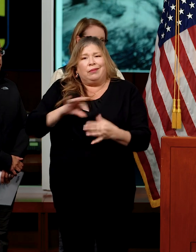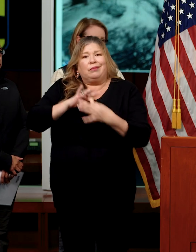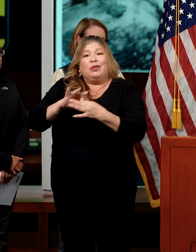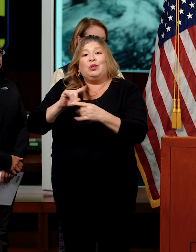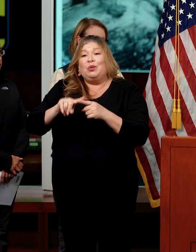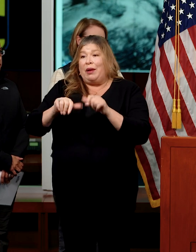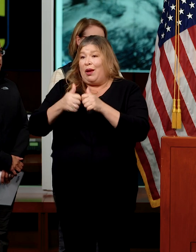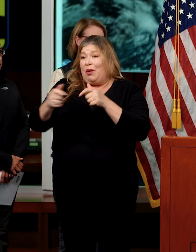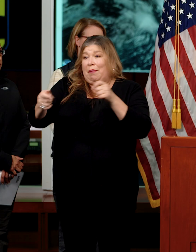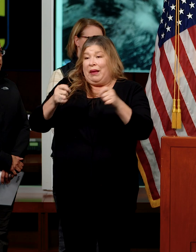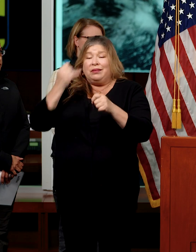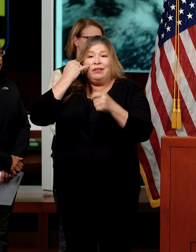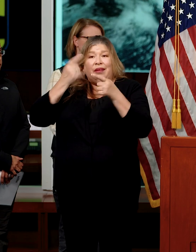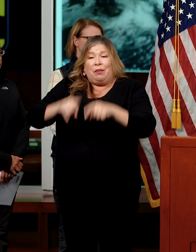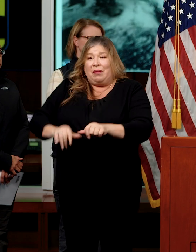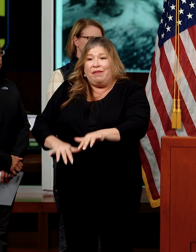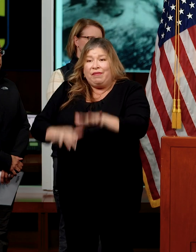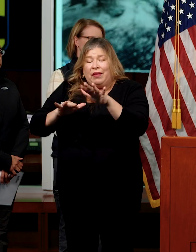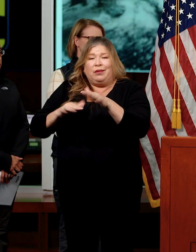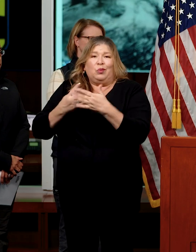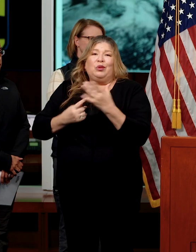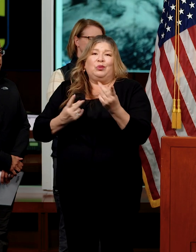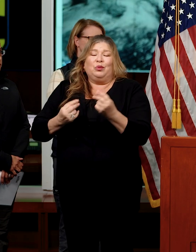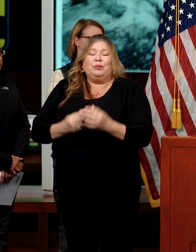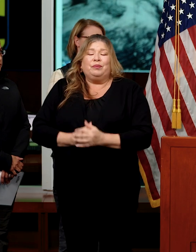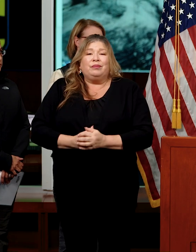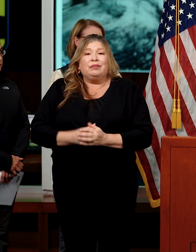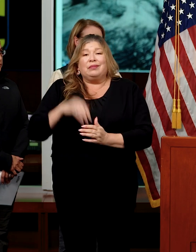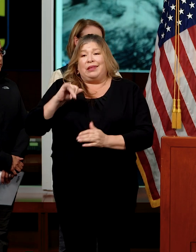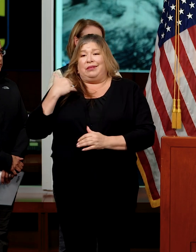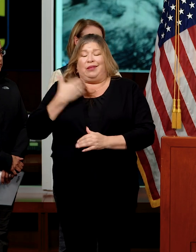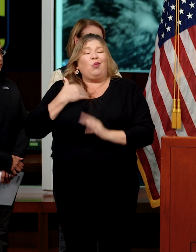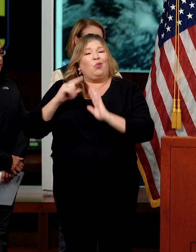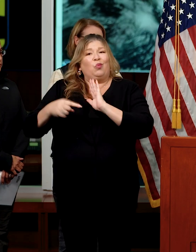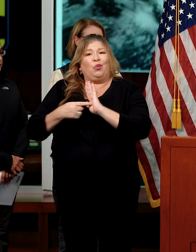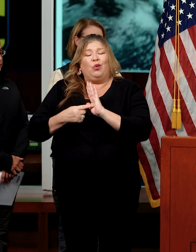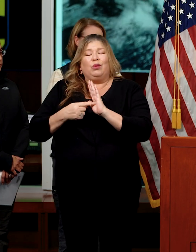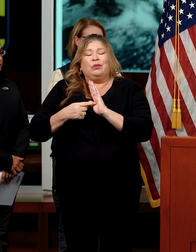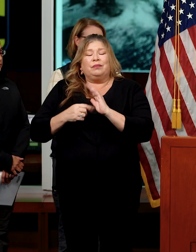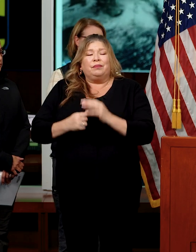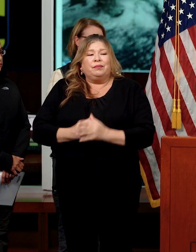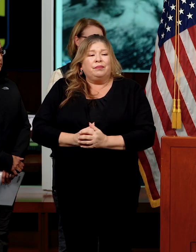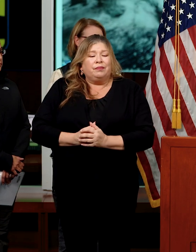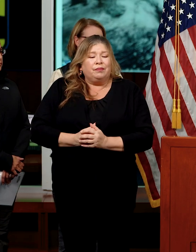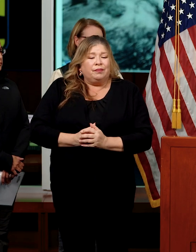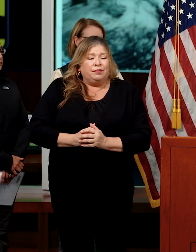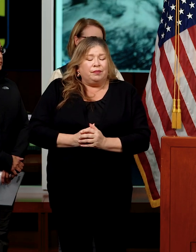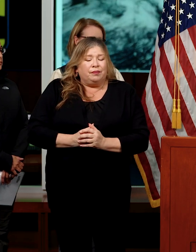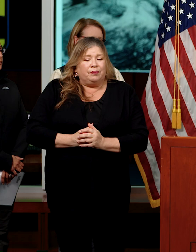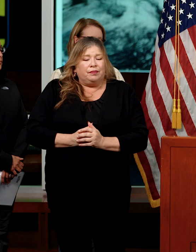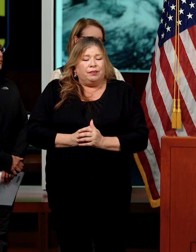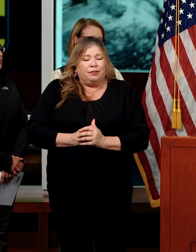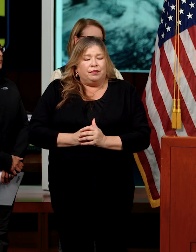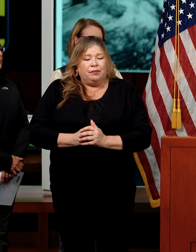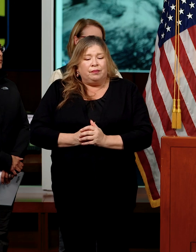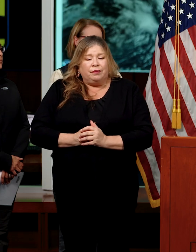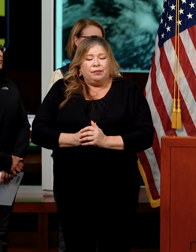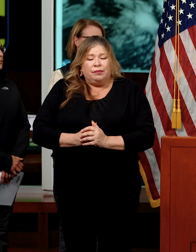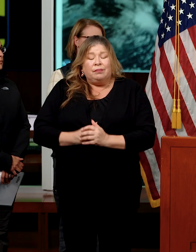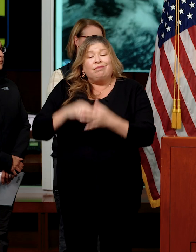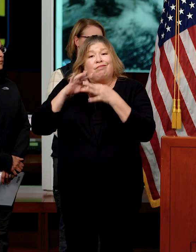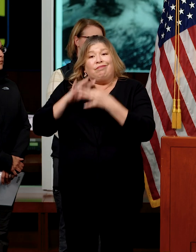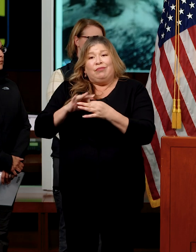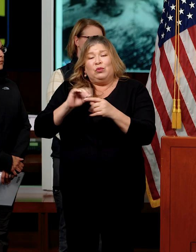flood management and flood fighting activities. So that's the department's role in this event. In terms of